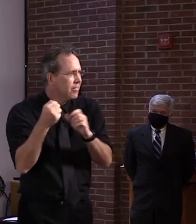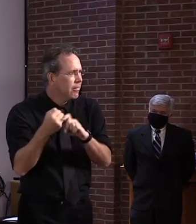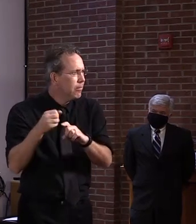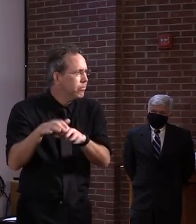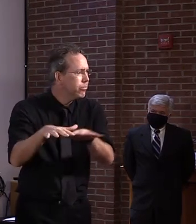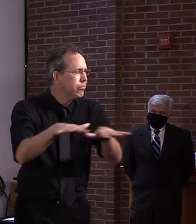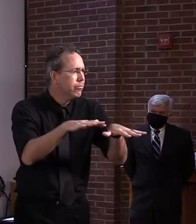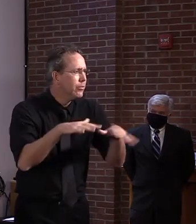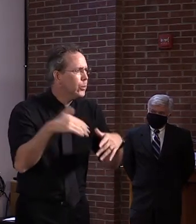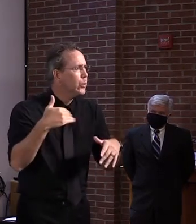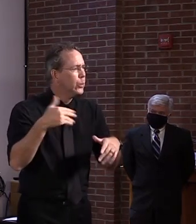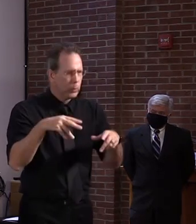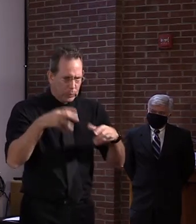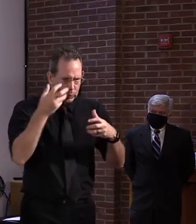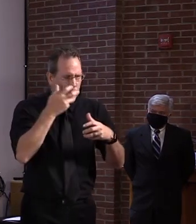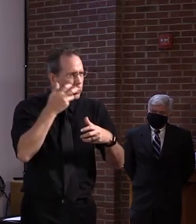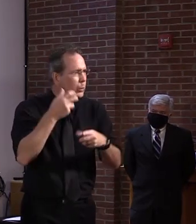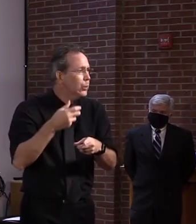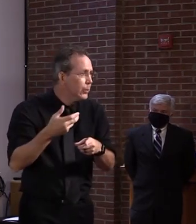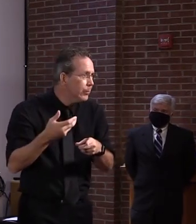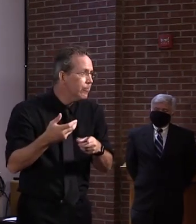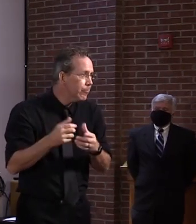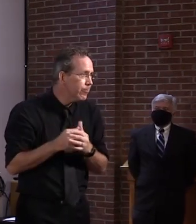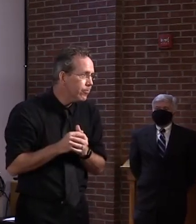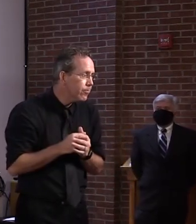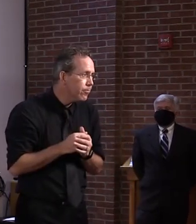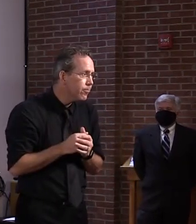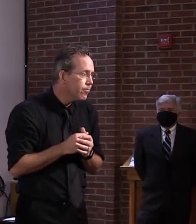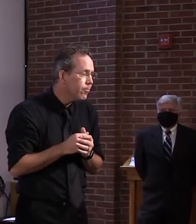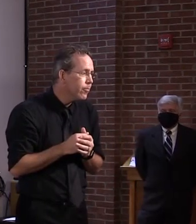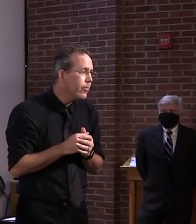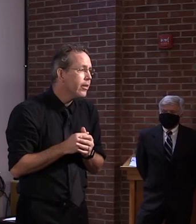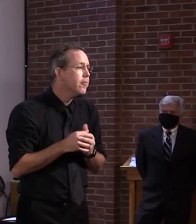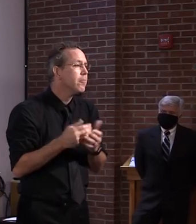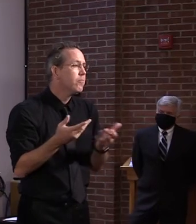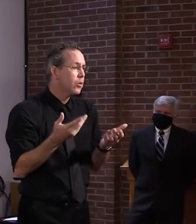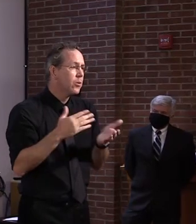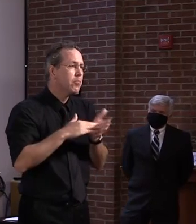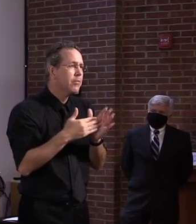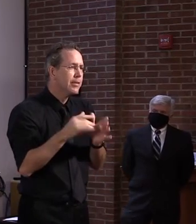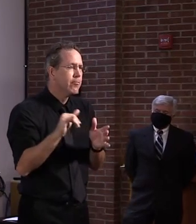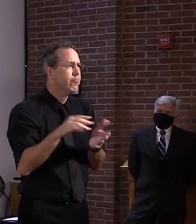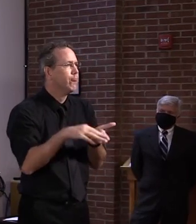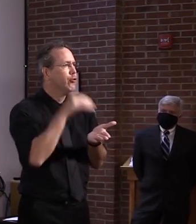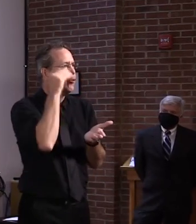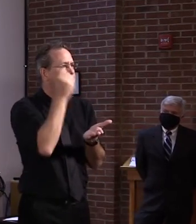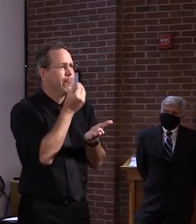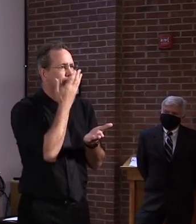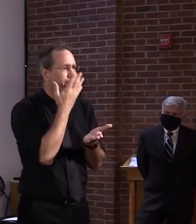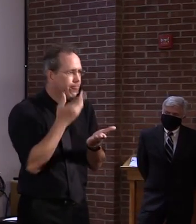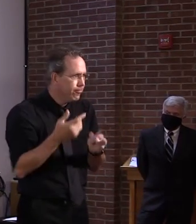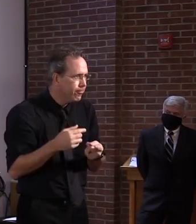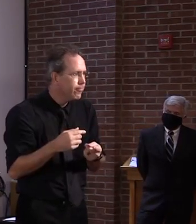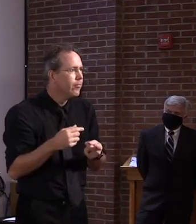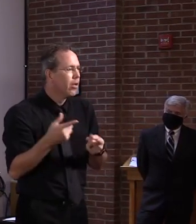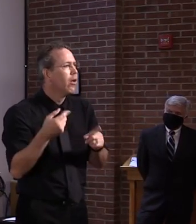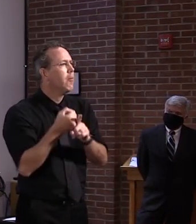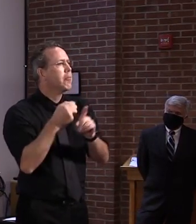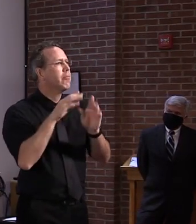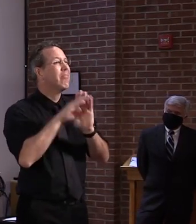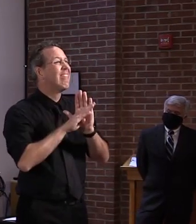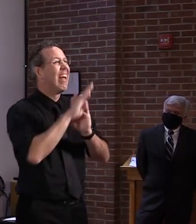so they have a major problem on their hands. So they're gonna go through, uh, another cycle of having to suppress the virus,